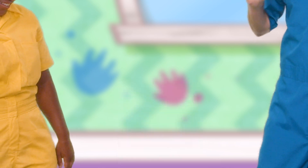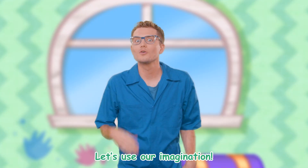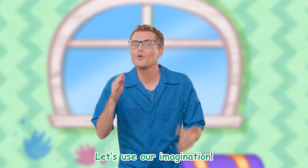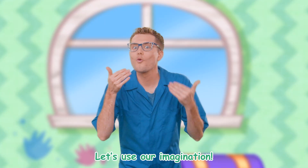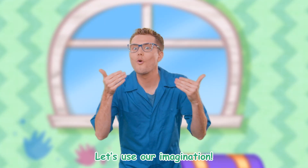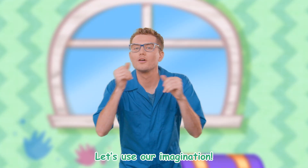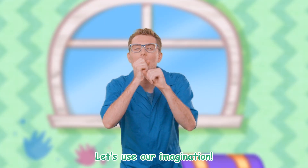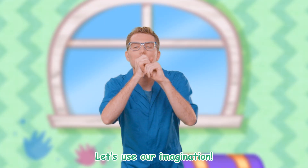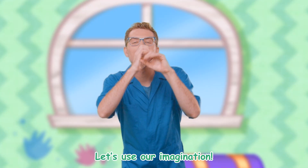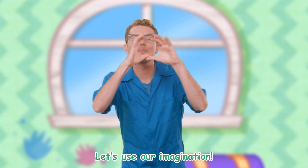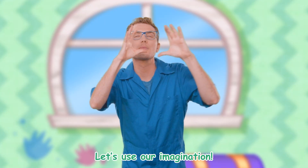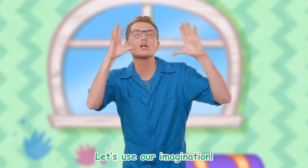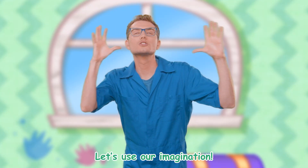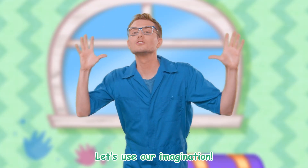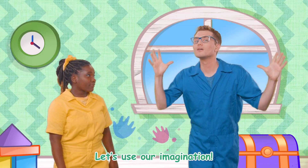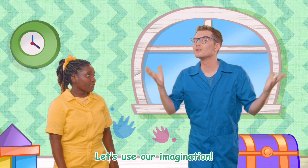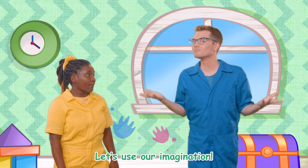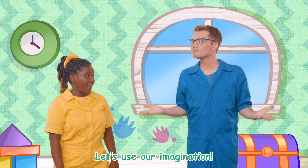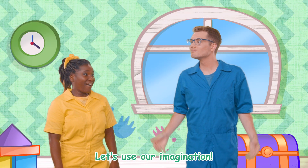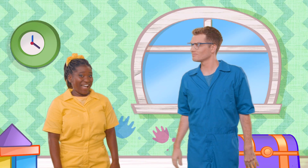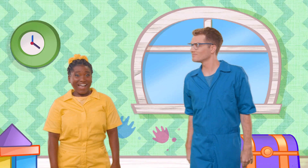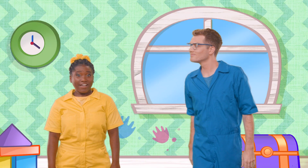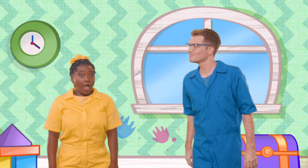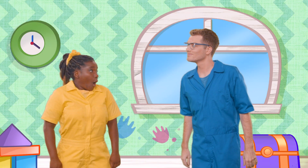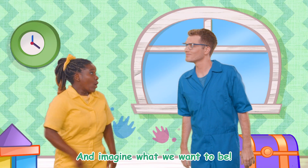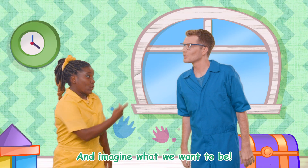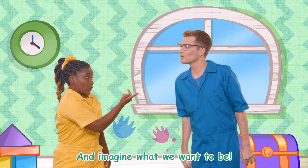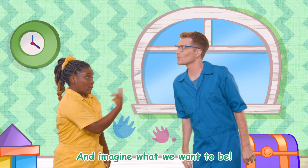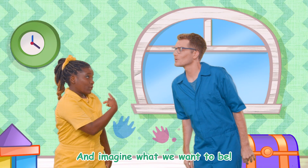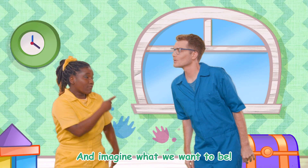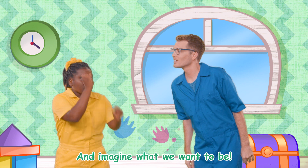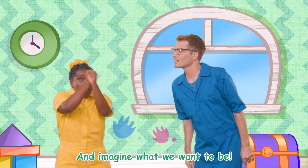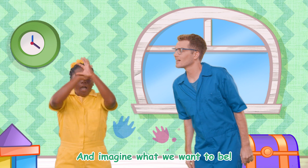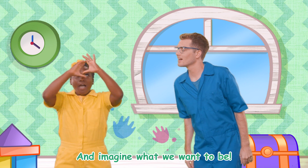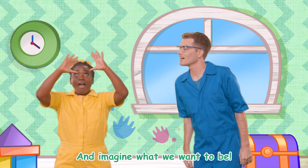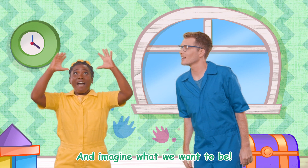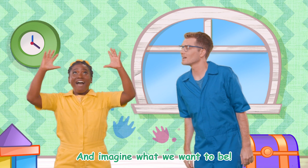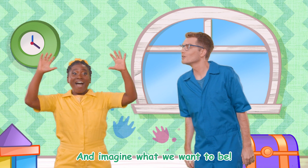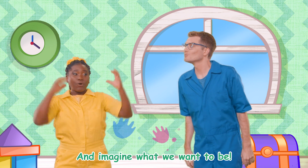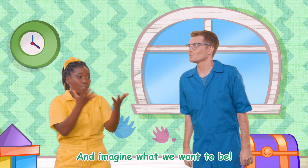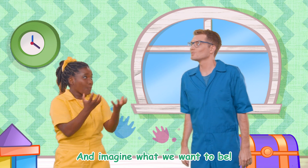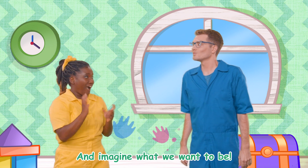Let's use our imagination! Ooh! And imagine what we want to be!